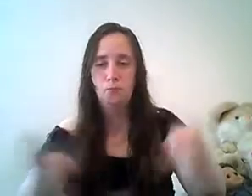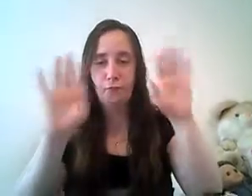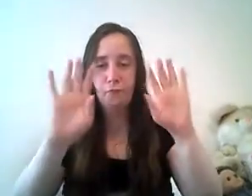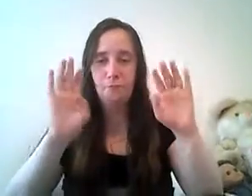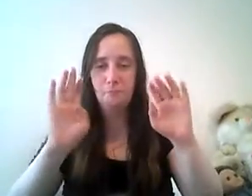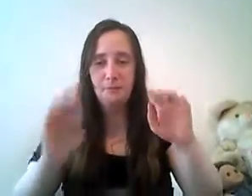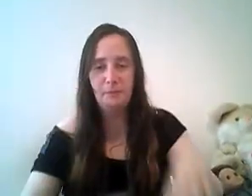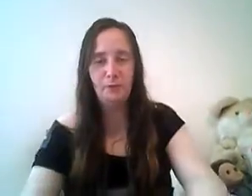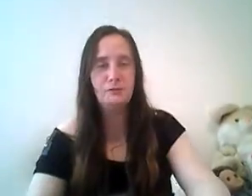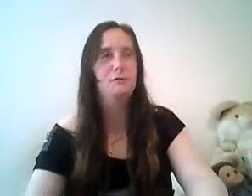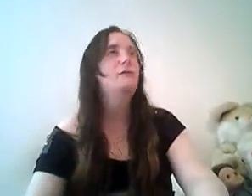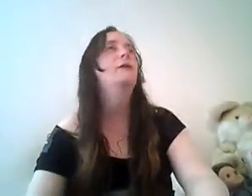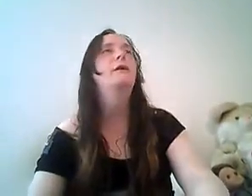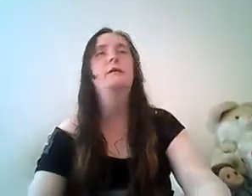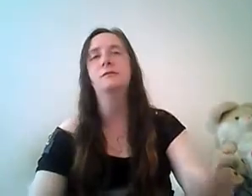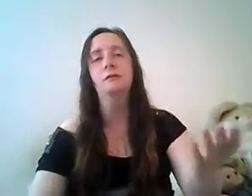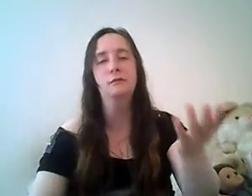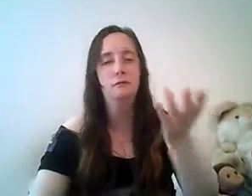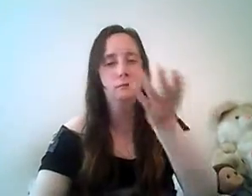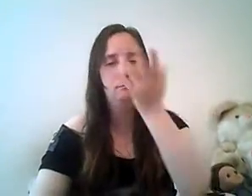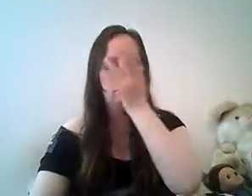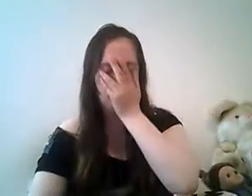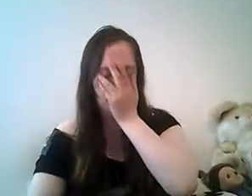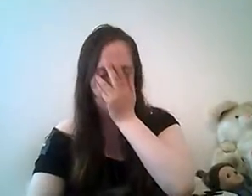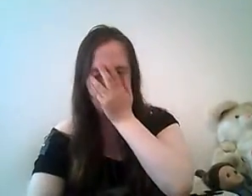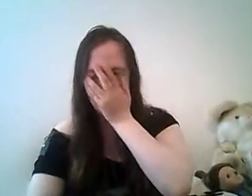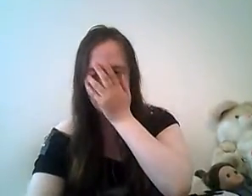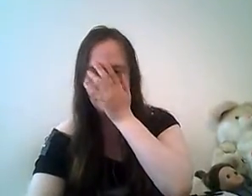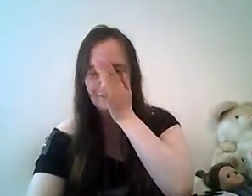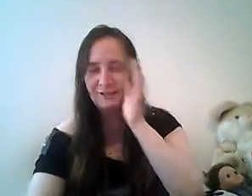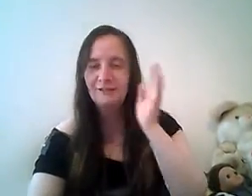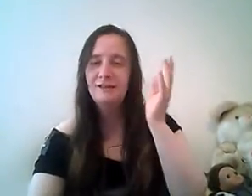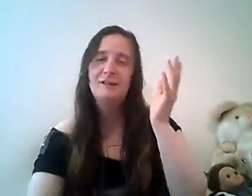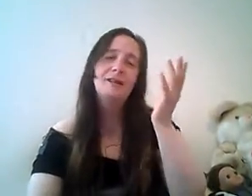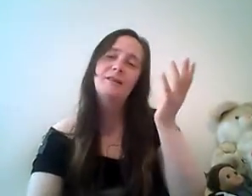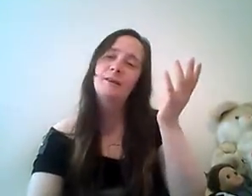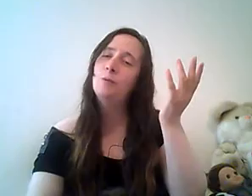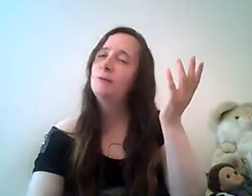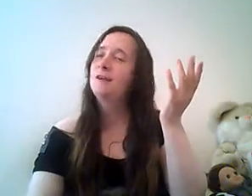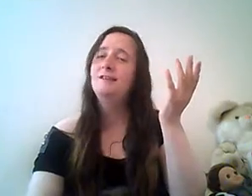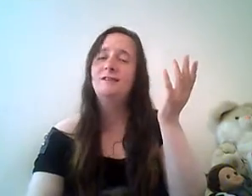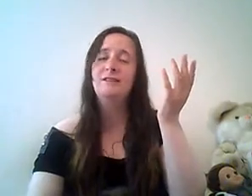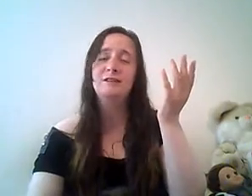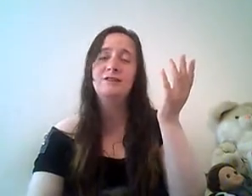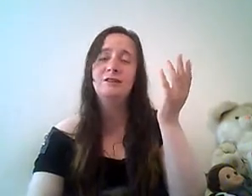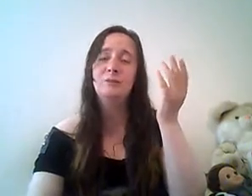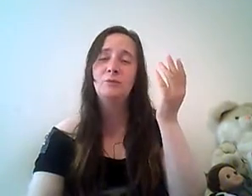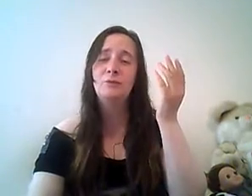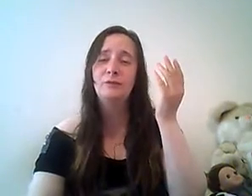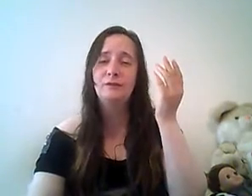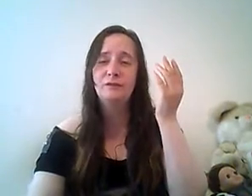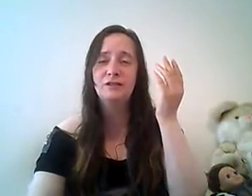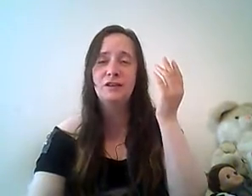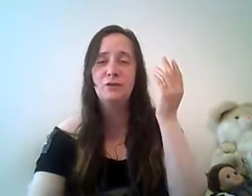the books and i was like really that won't get you the attention it won't that'll just get you